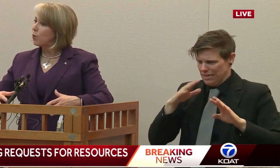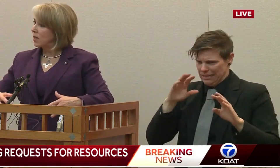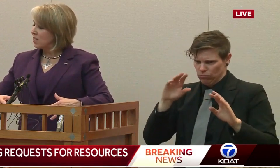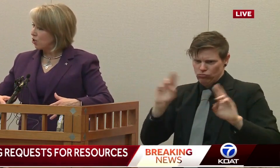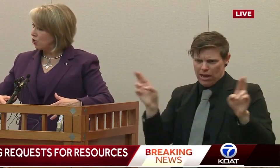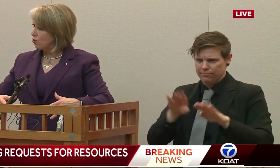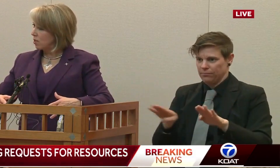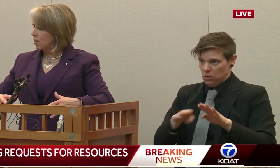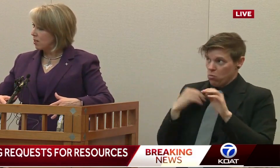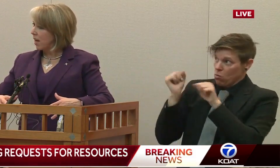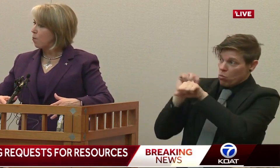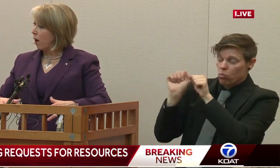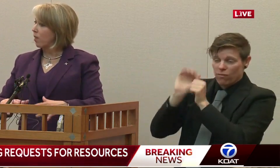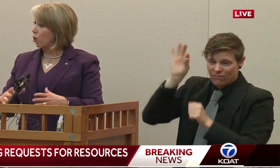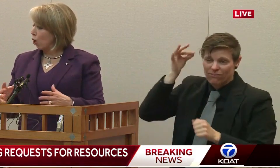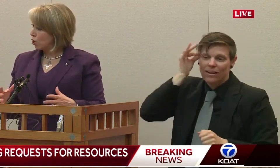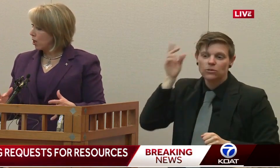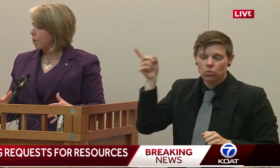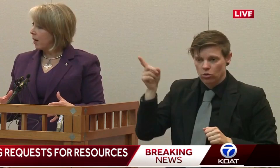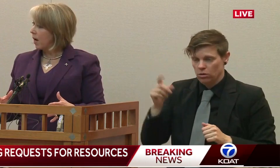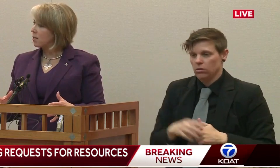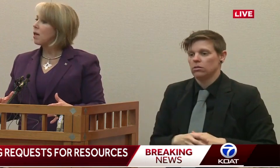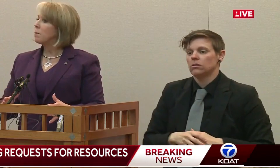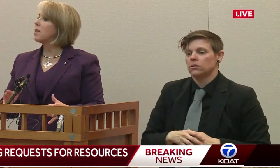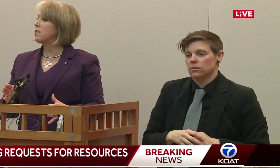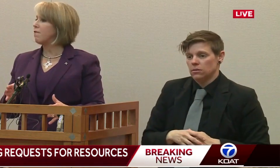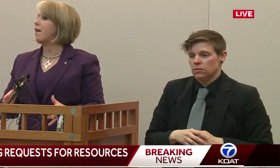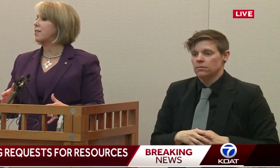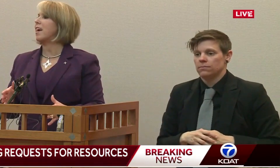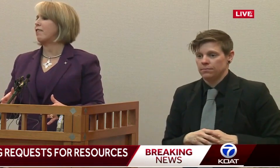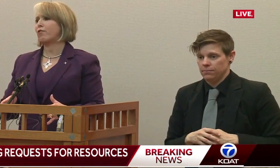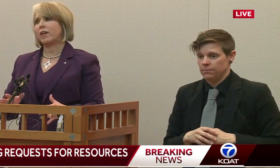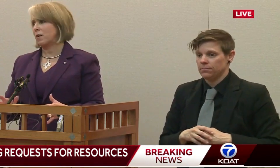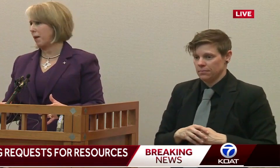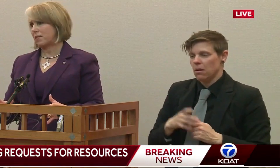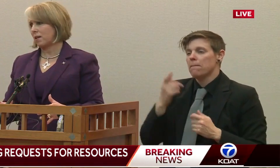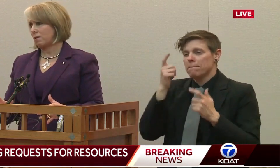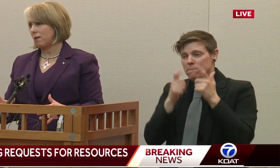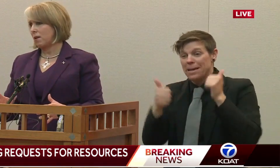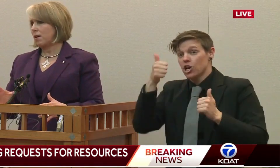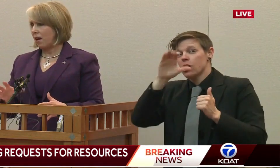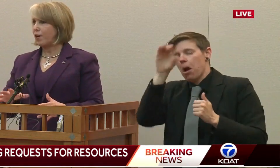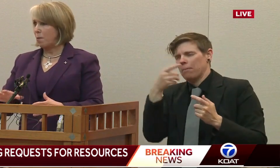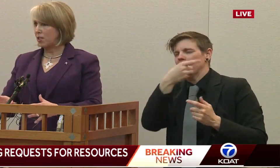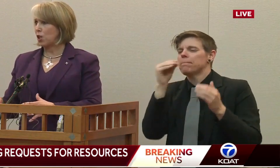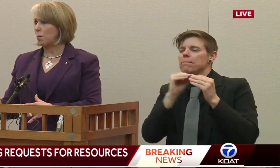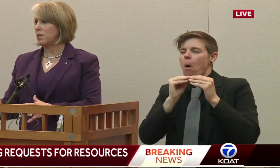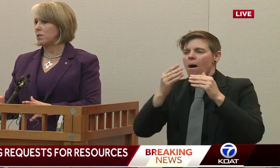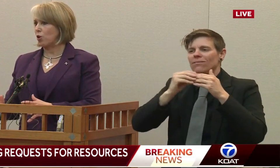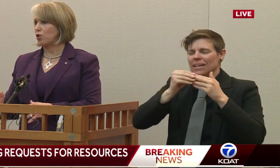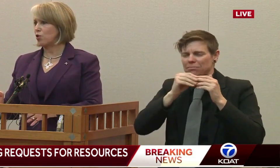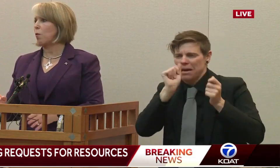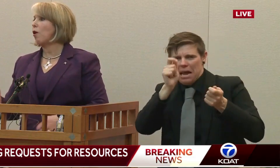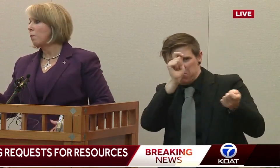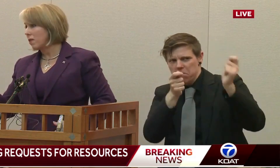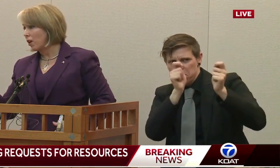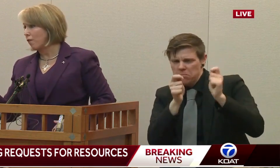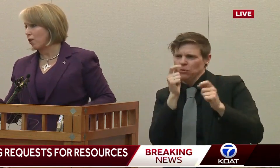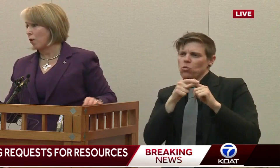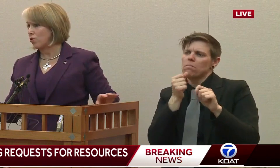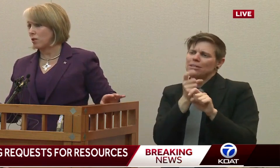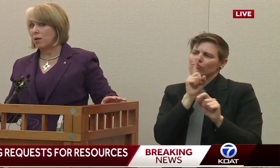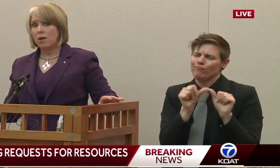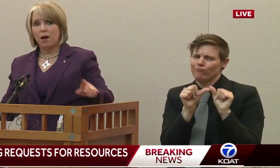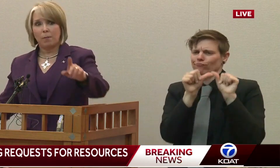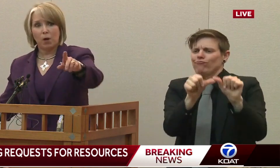deal with these issues in the same way that a large company has, but this affects every New Mexico business, large and small. But